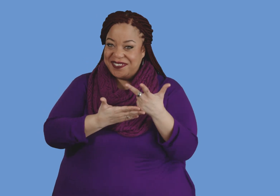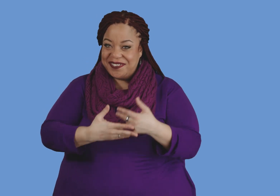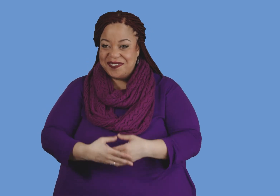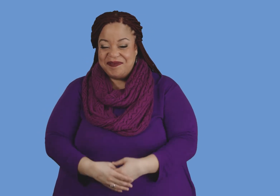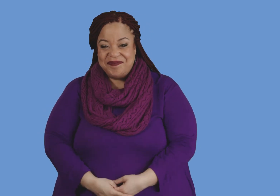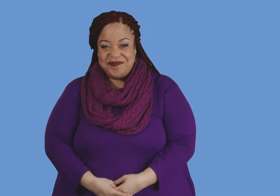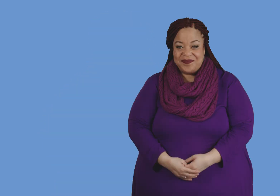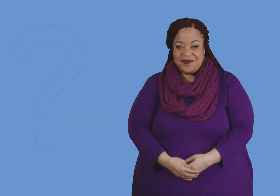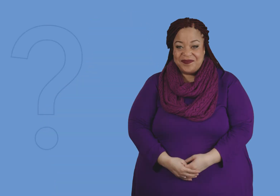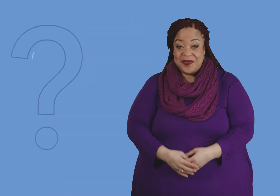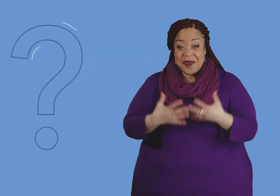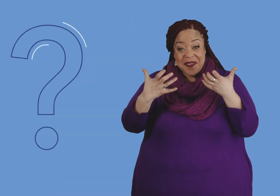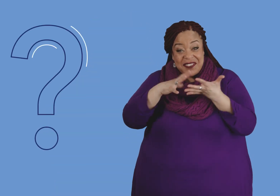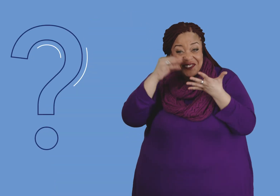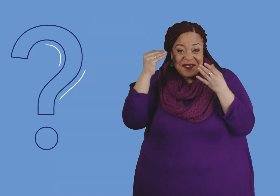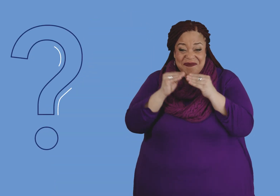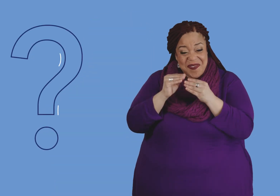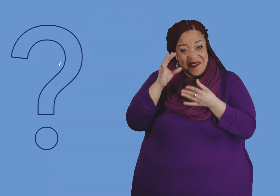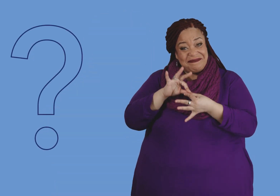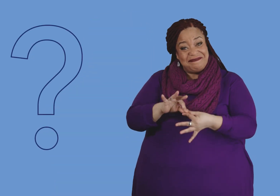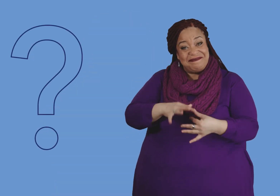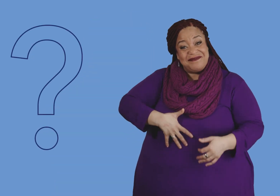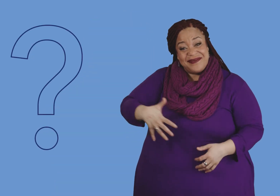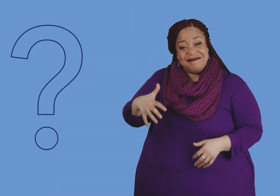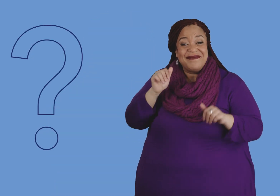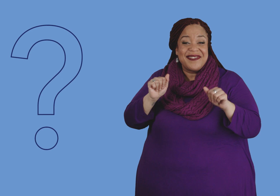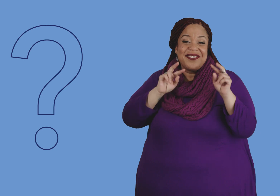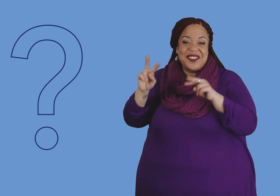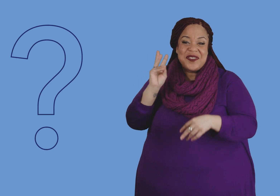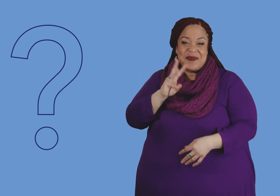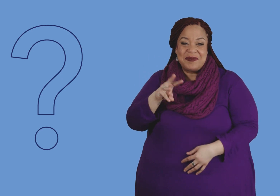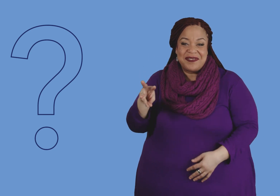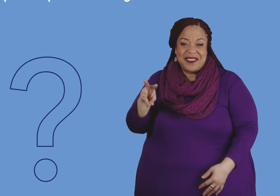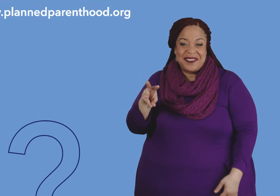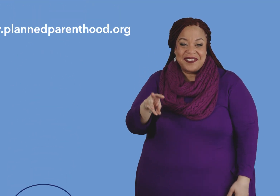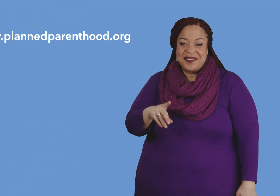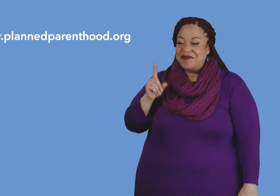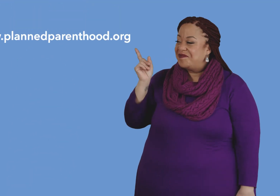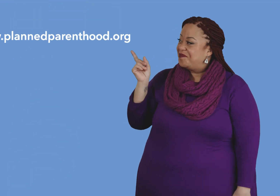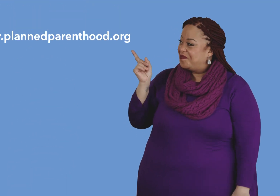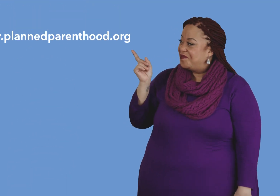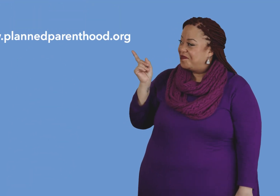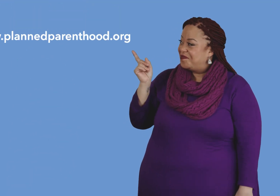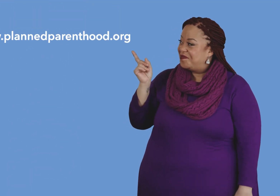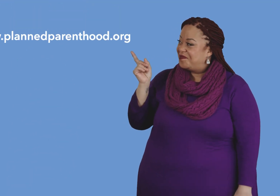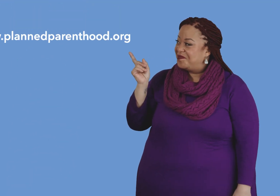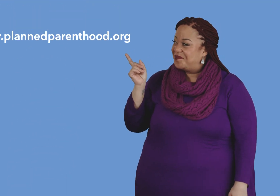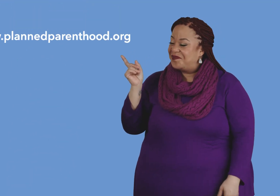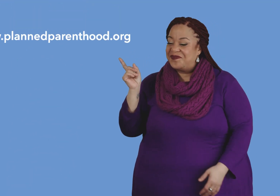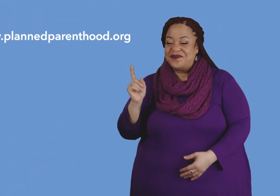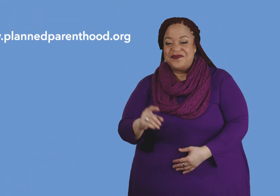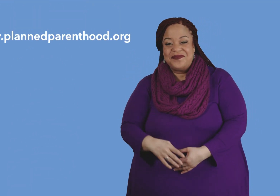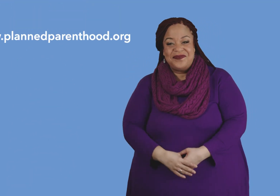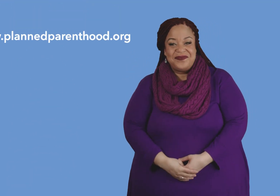weeks. Want to learn more about pregnancy? Check out PlannedParenthood.org you.